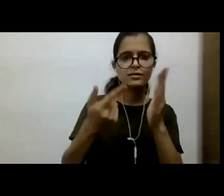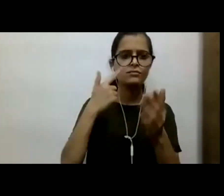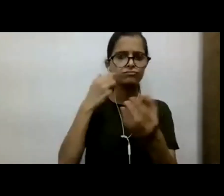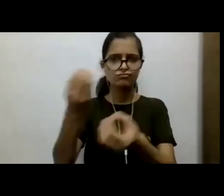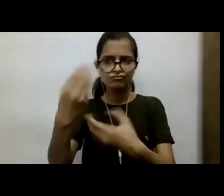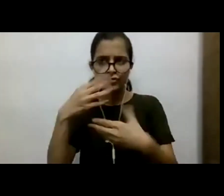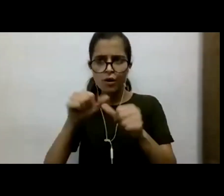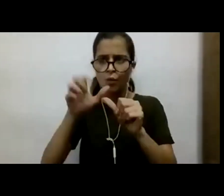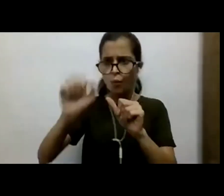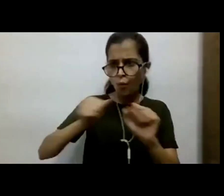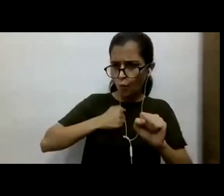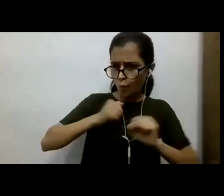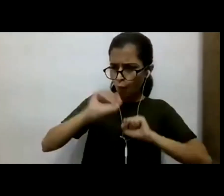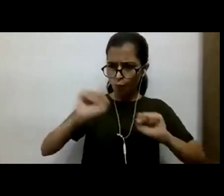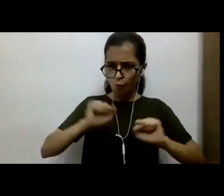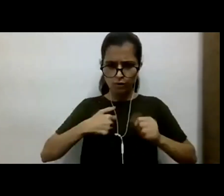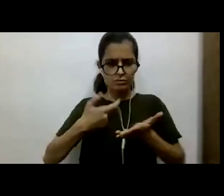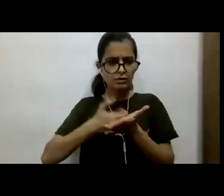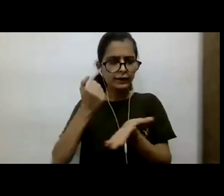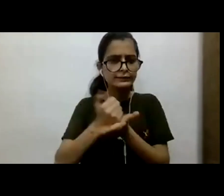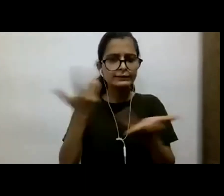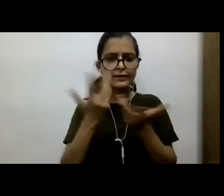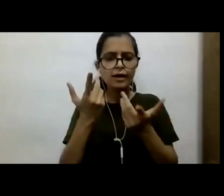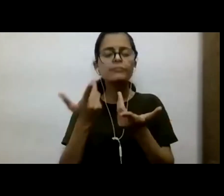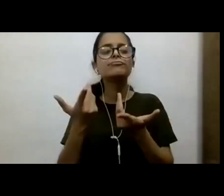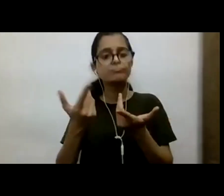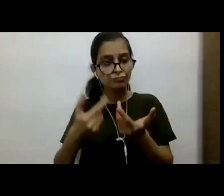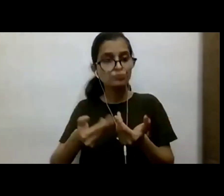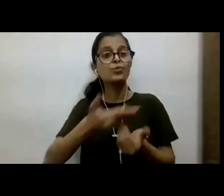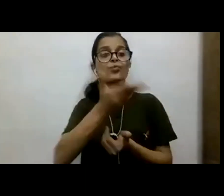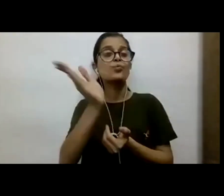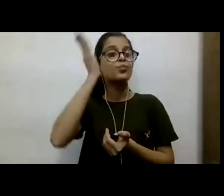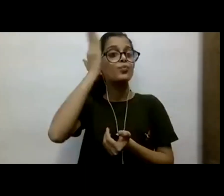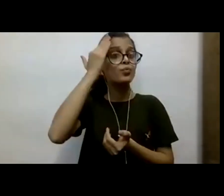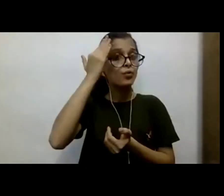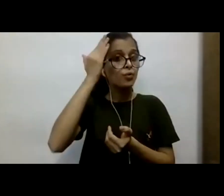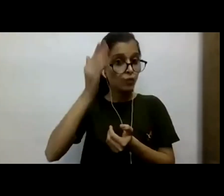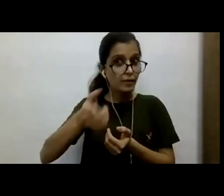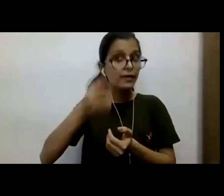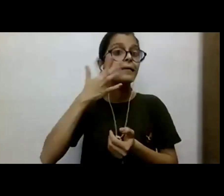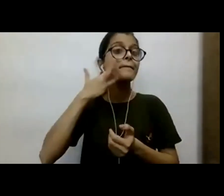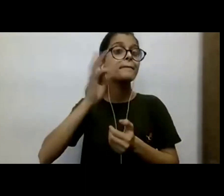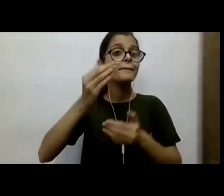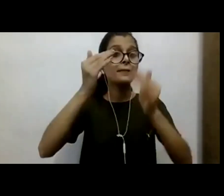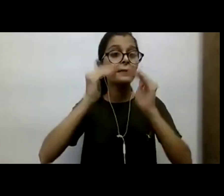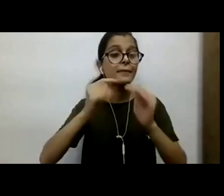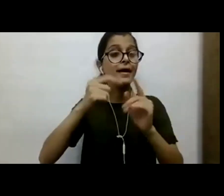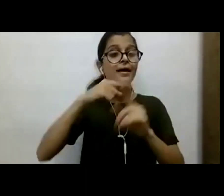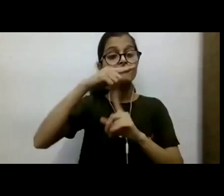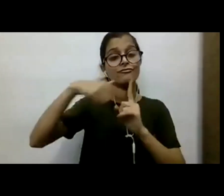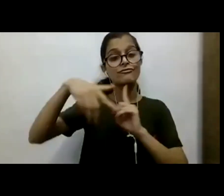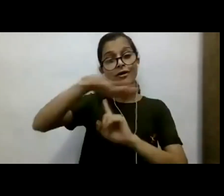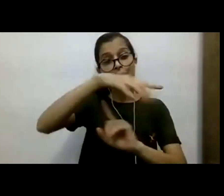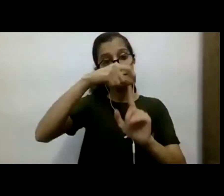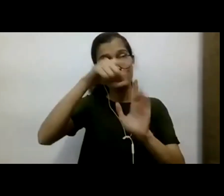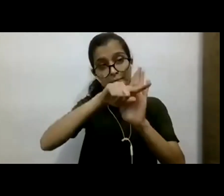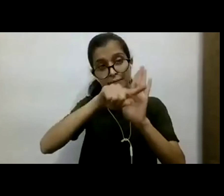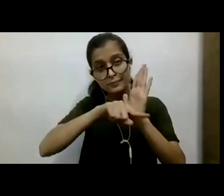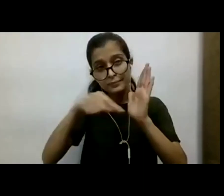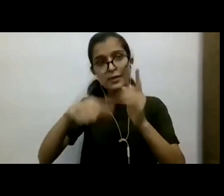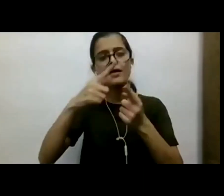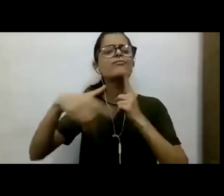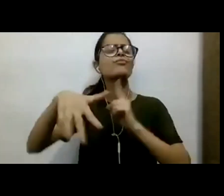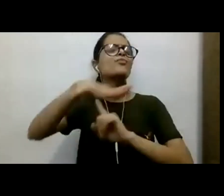access our rights? Second, I mean, very crucial aspect of, you know, environmental policy, when it comes to environmental rights, is